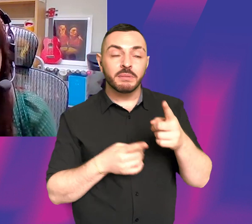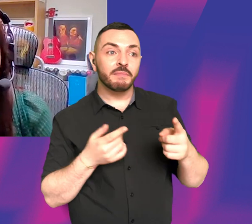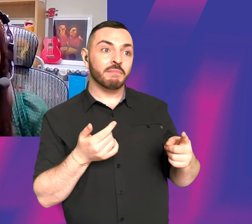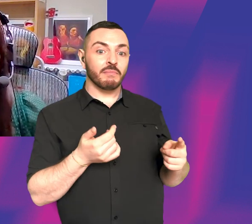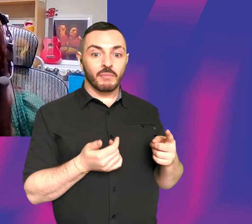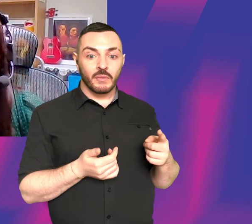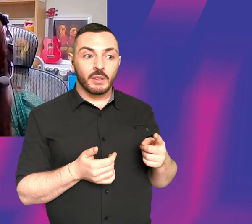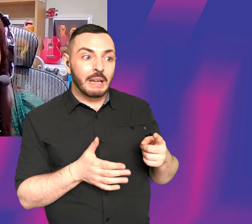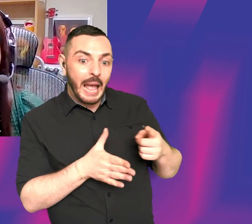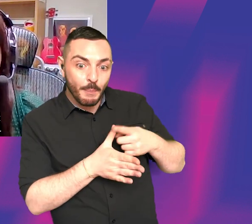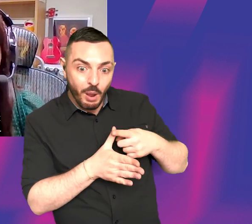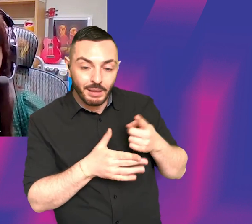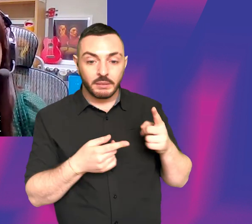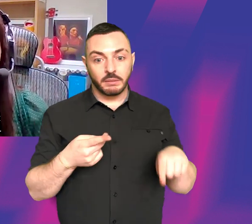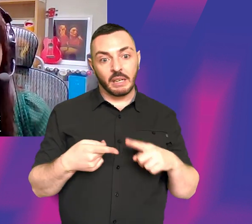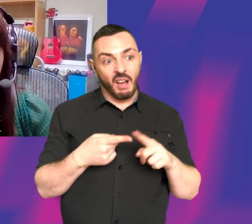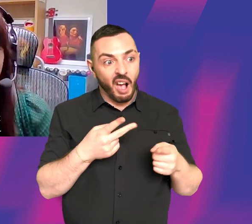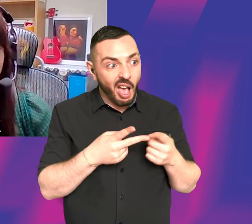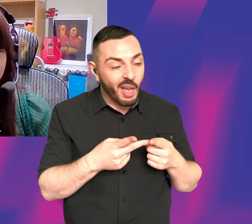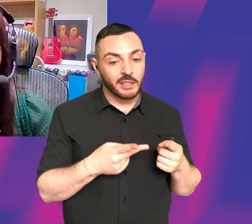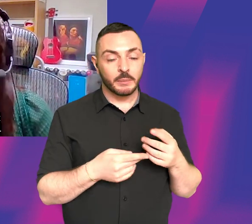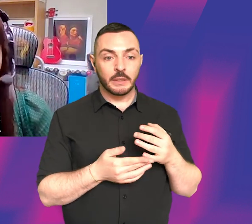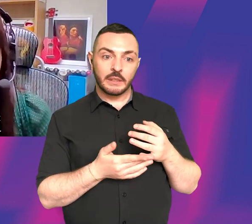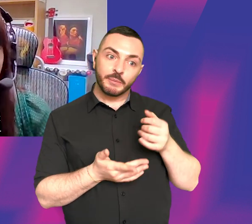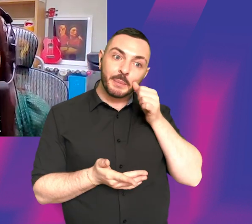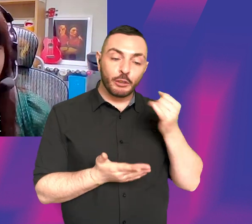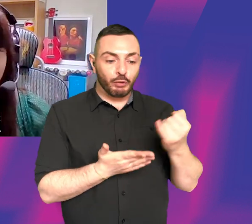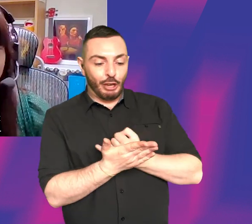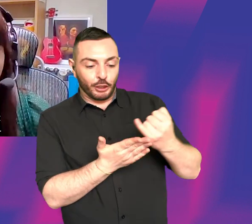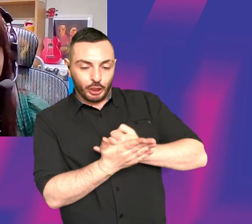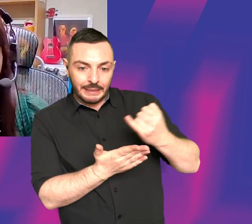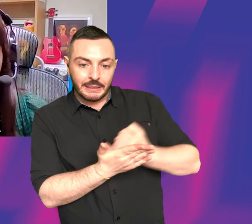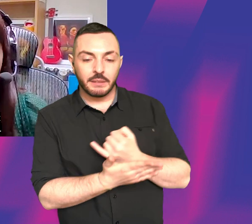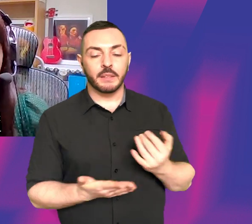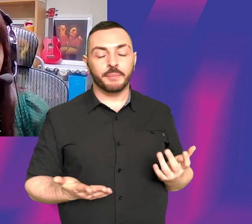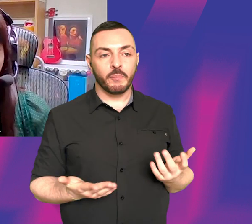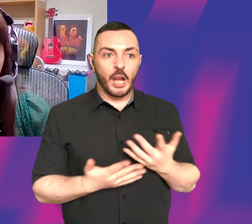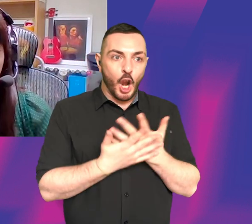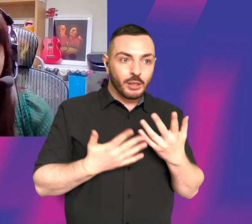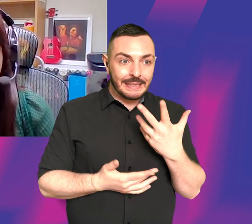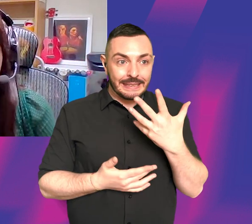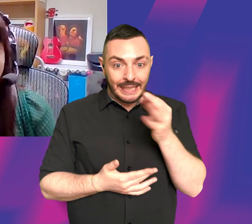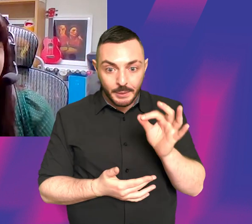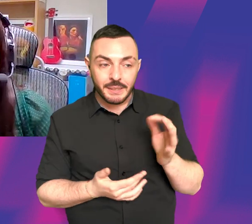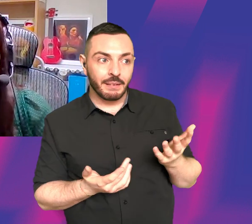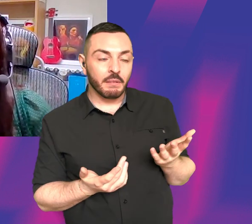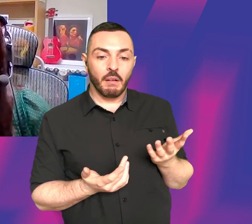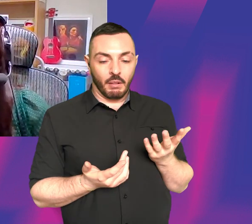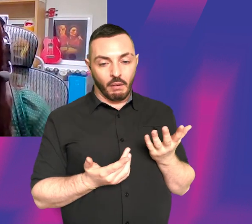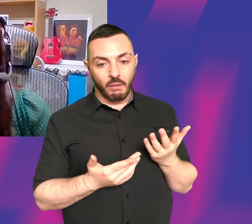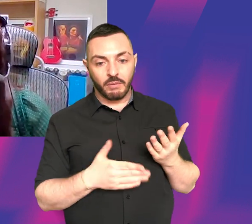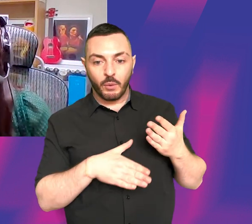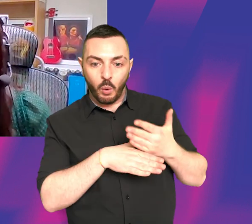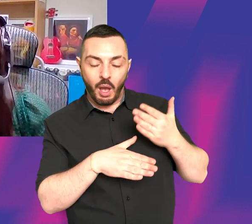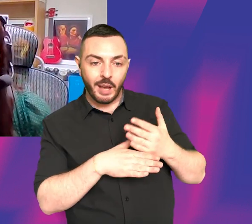that, that didn't get made, you talked about, you know, rejection and sort of 90% of the game is, is the rejection. It strikes me that that's